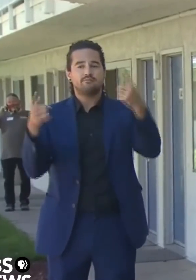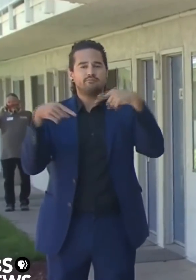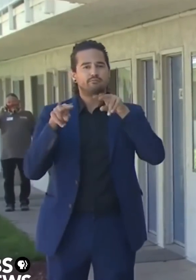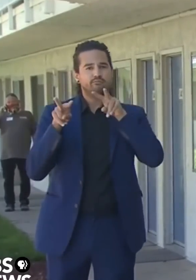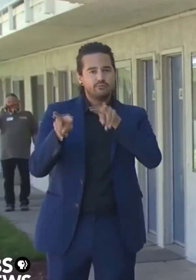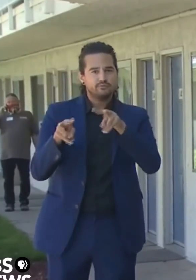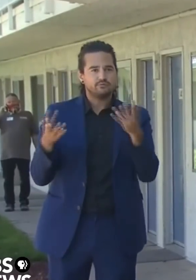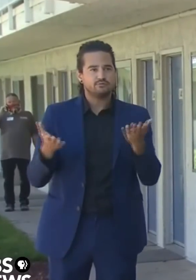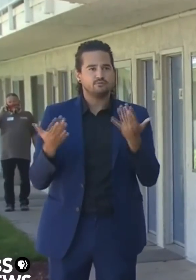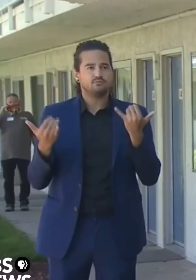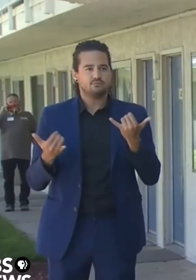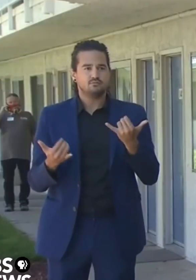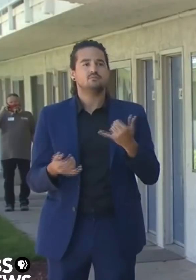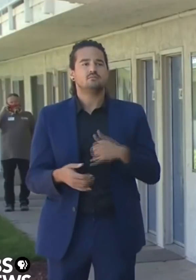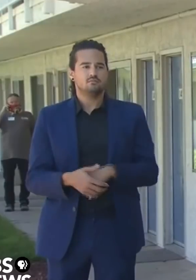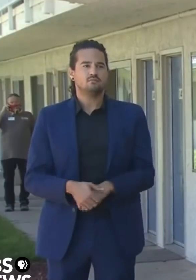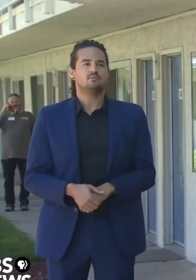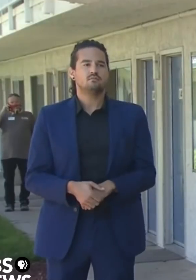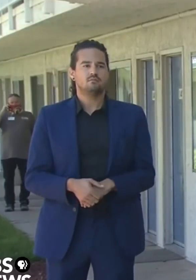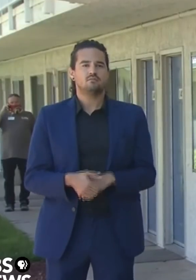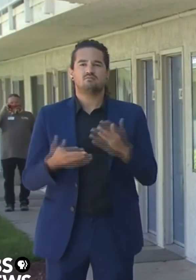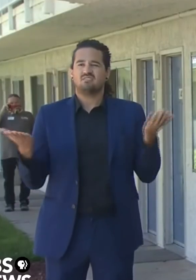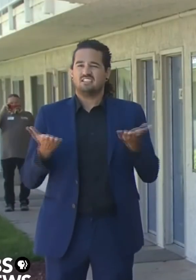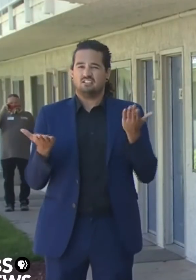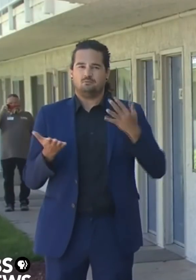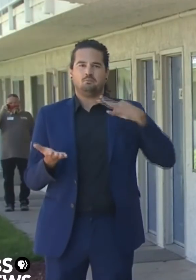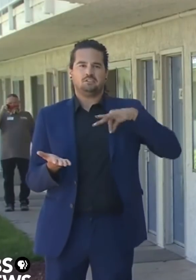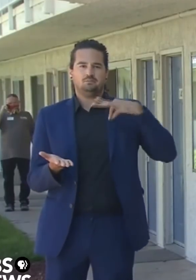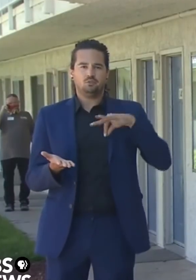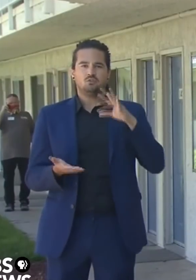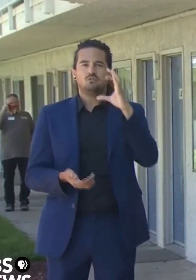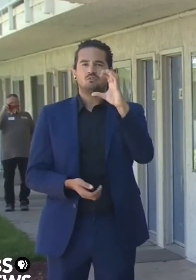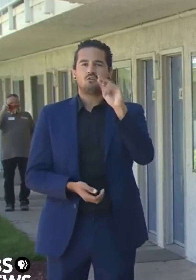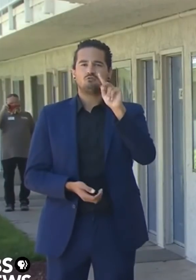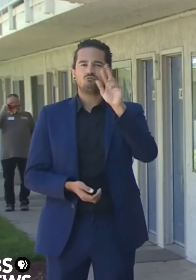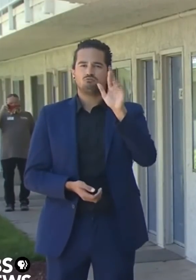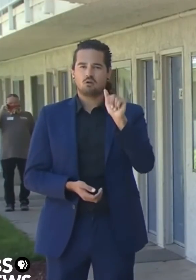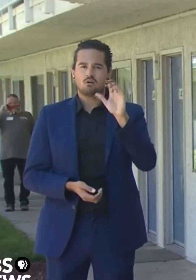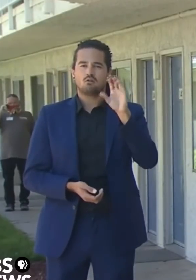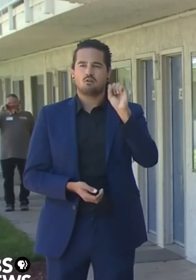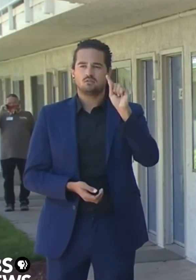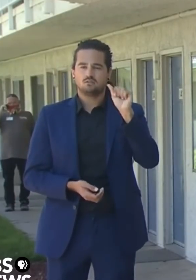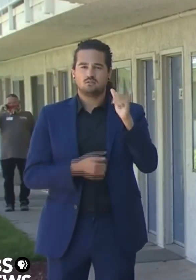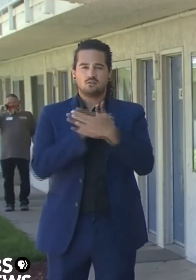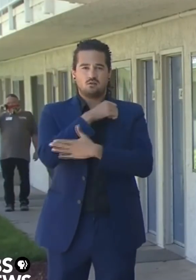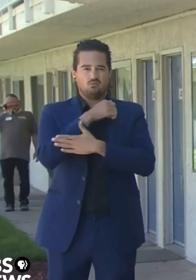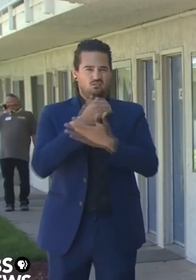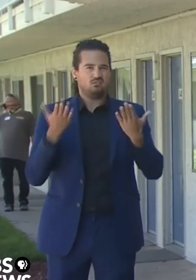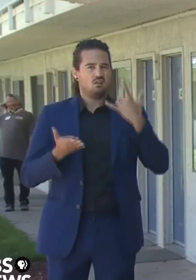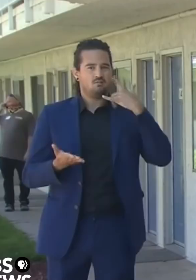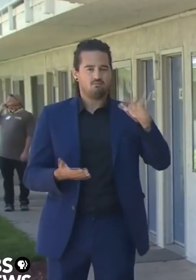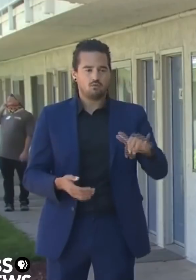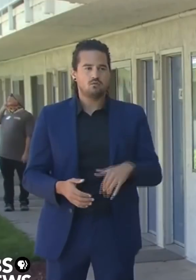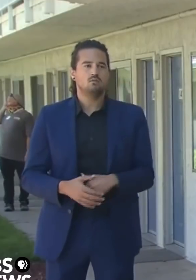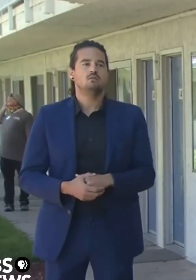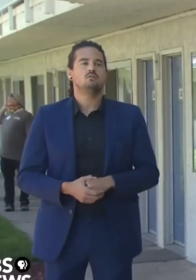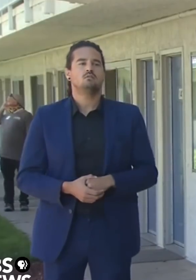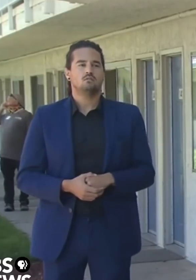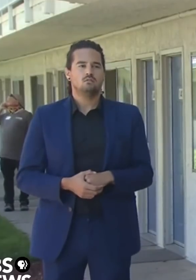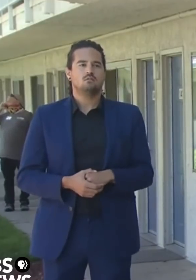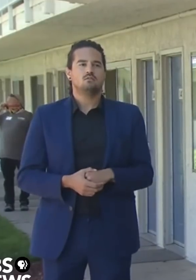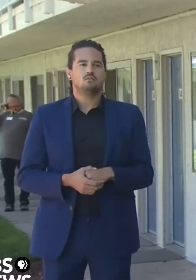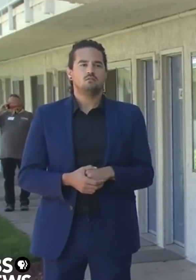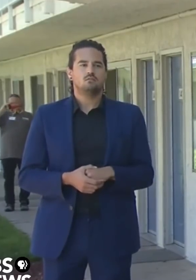Pittsburgh, California, Contra Costa County for an update, not only where we are as a state relationship to COVID